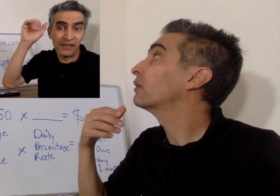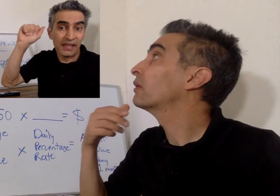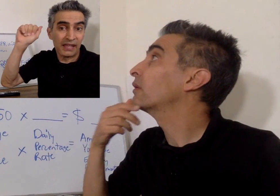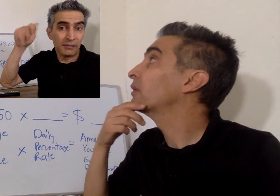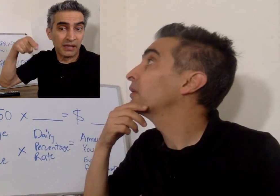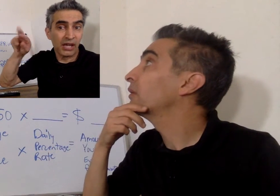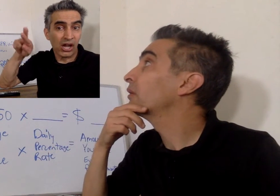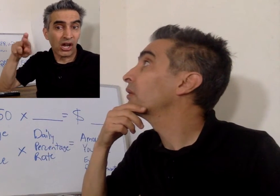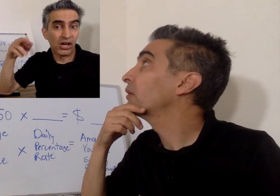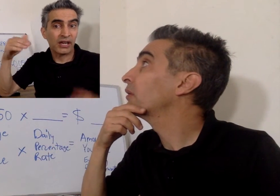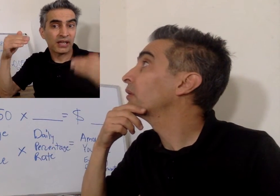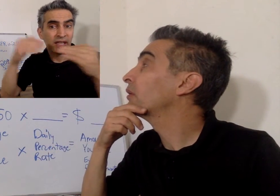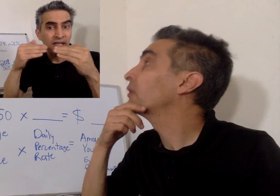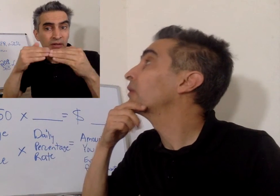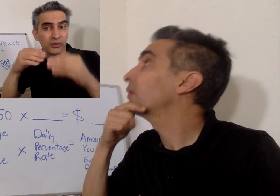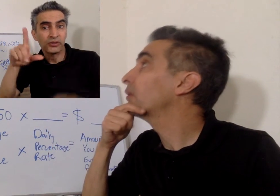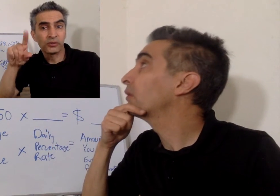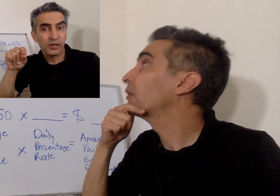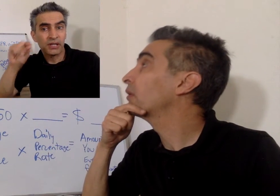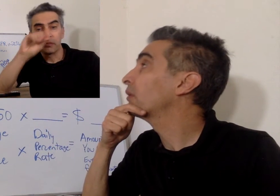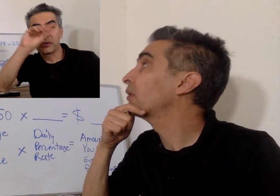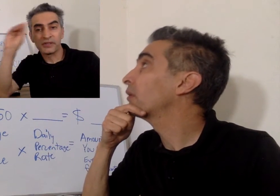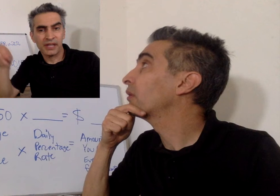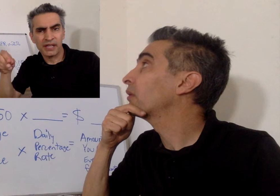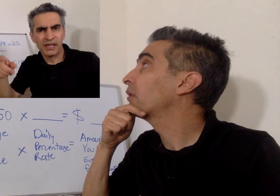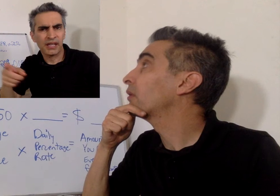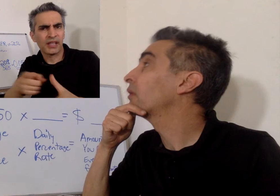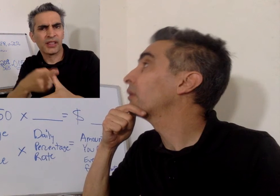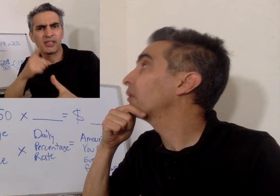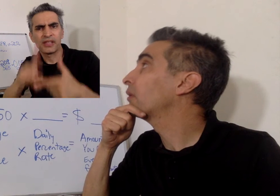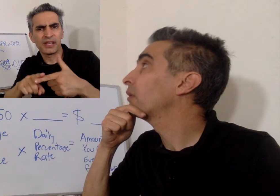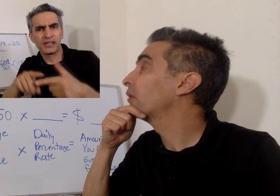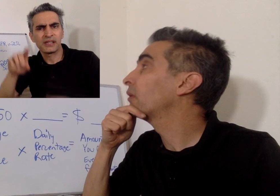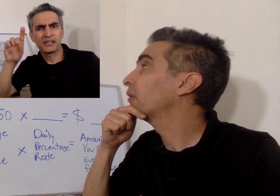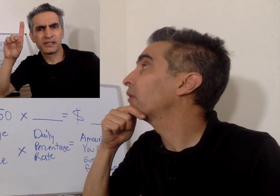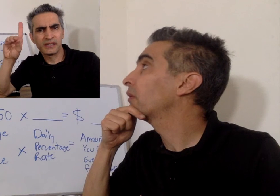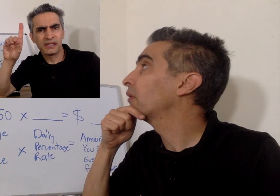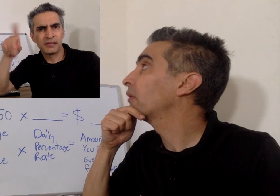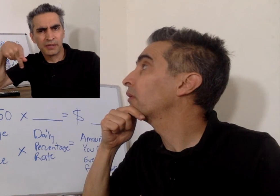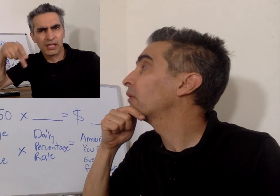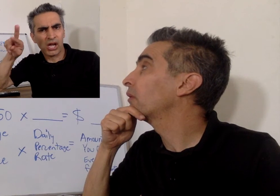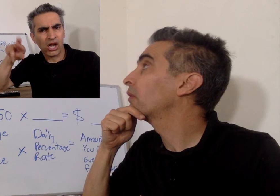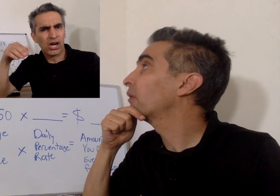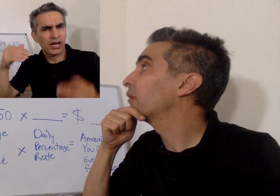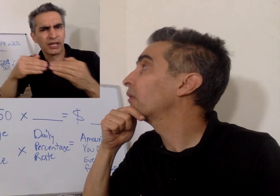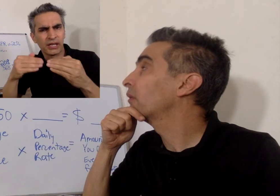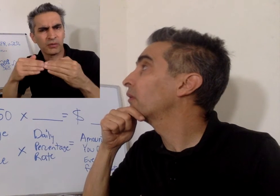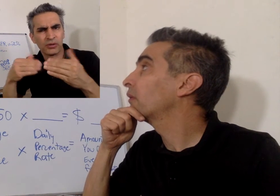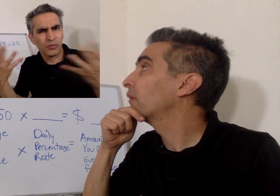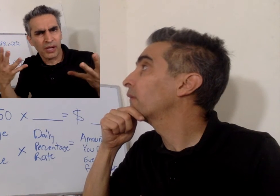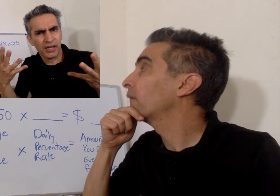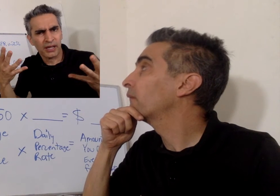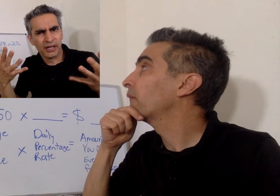if the APR equals 20% then the DPR equals